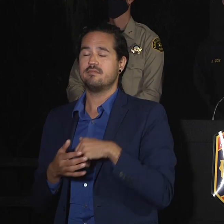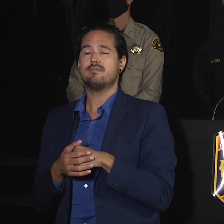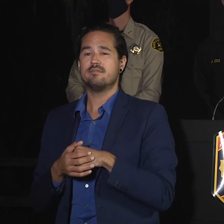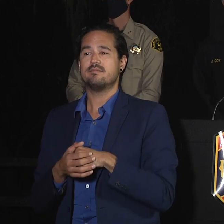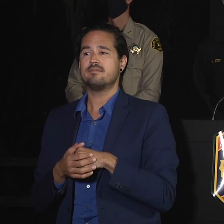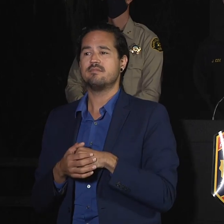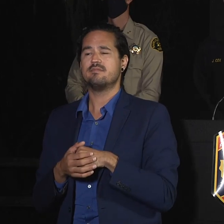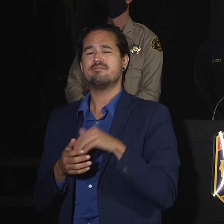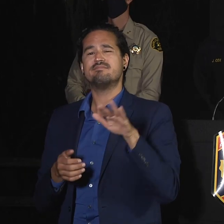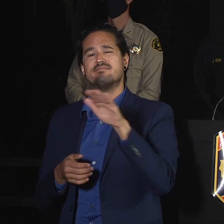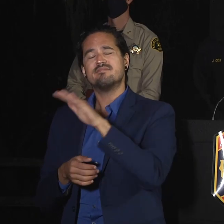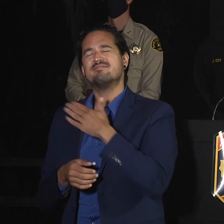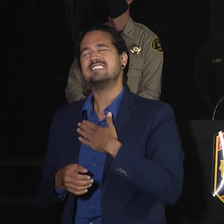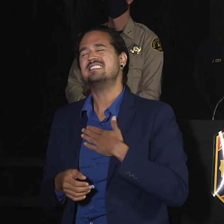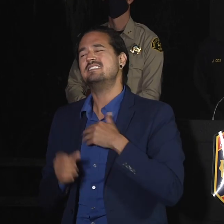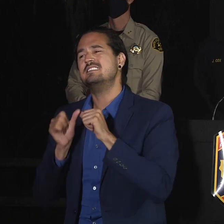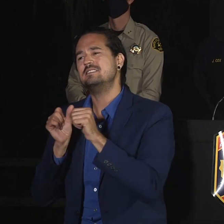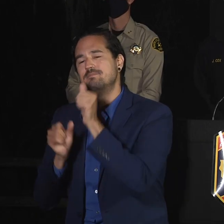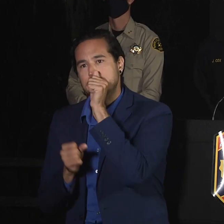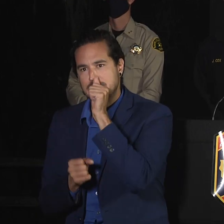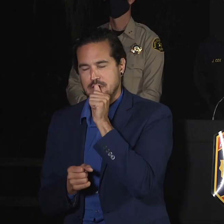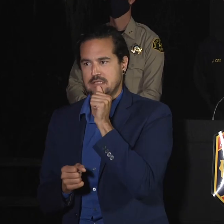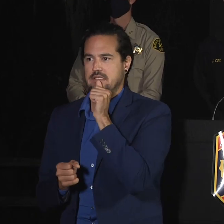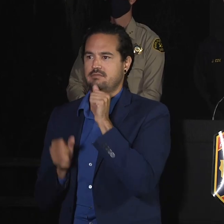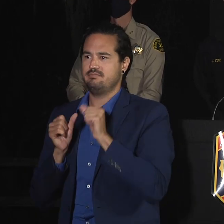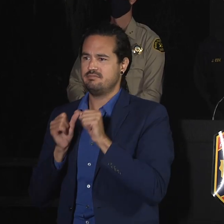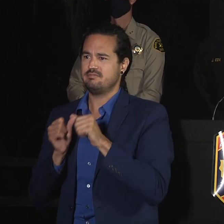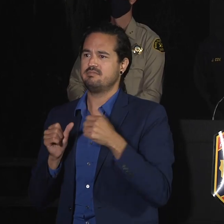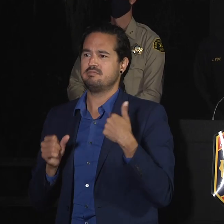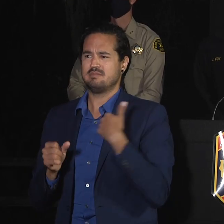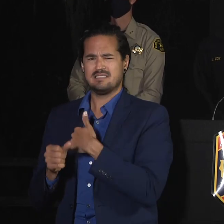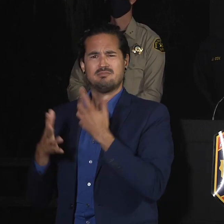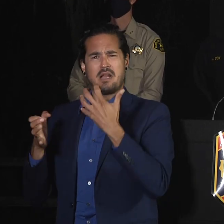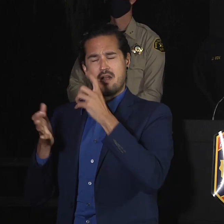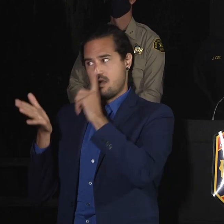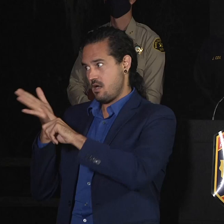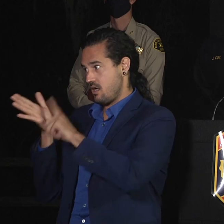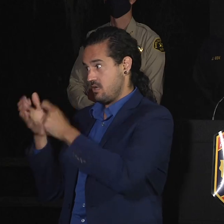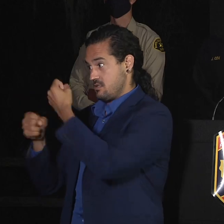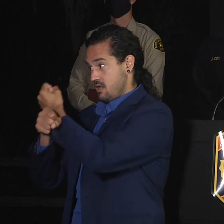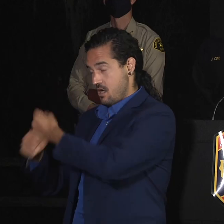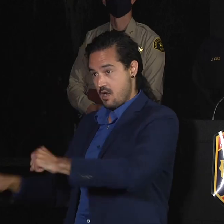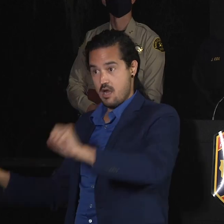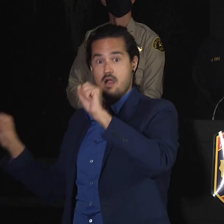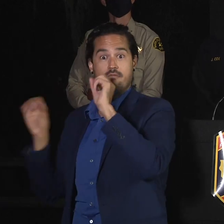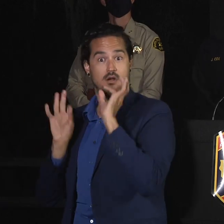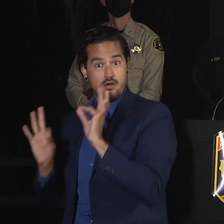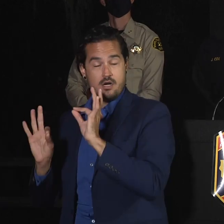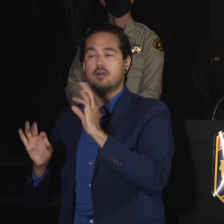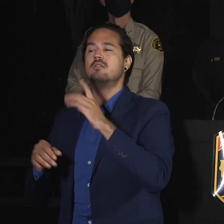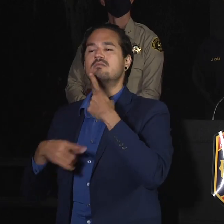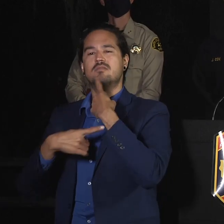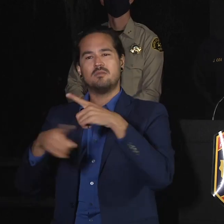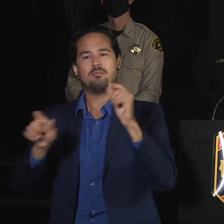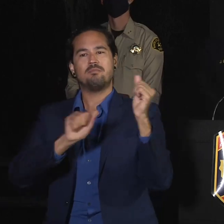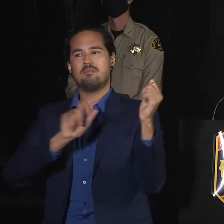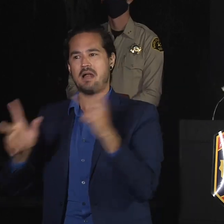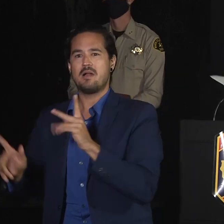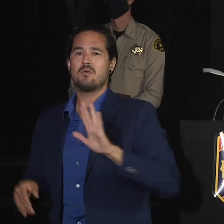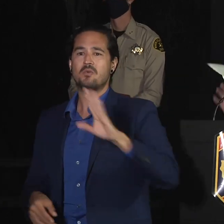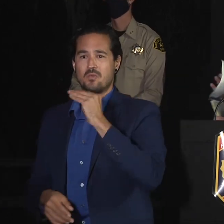we work through this to make this environment as safe as possible for you to return to the areas where you reside. Thank you.